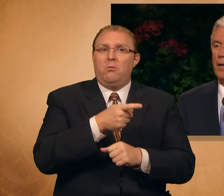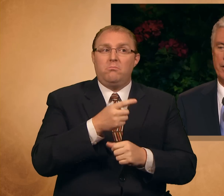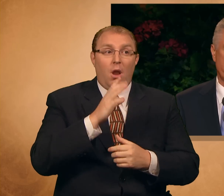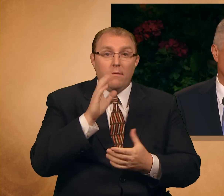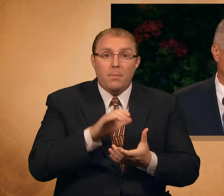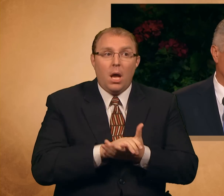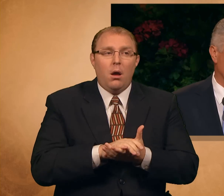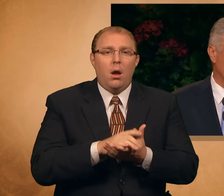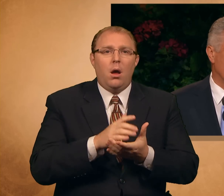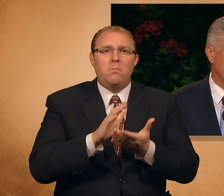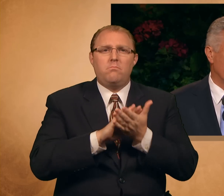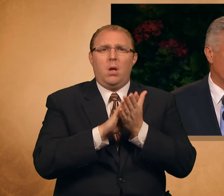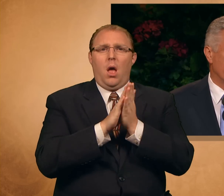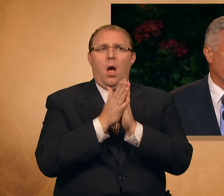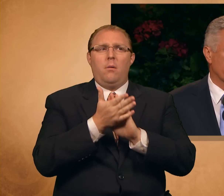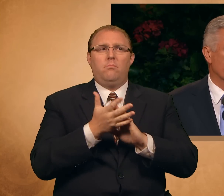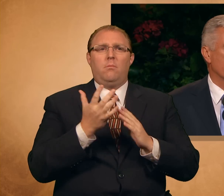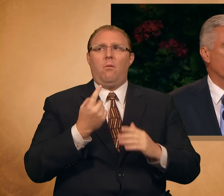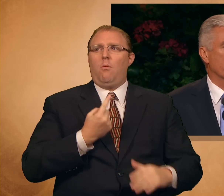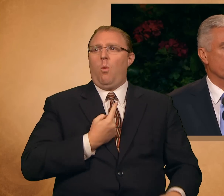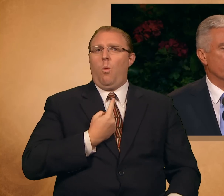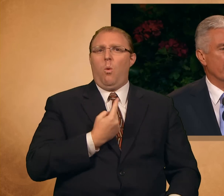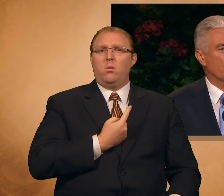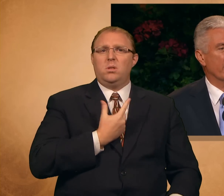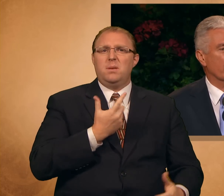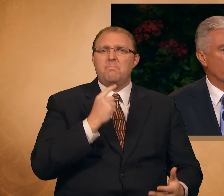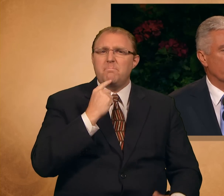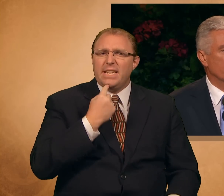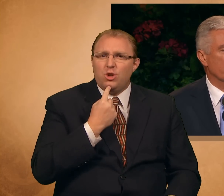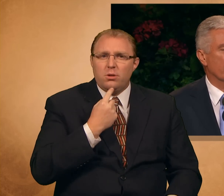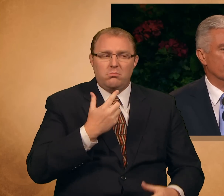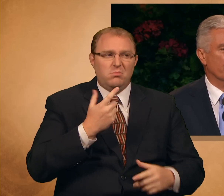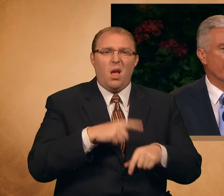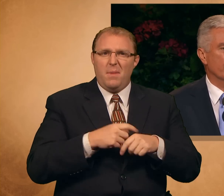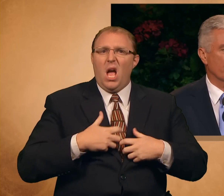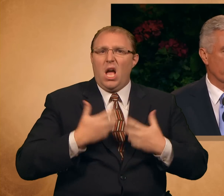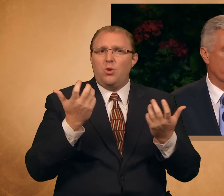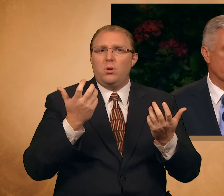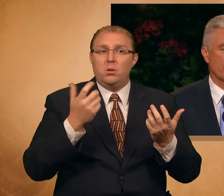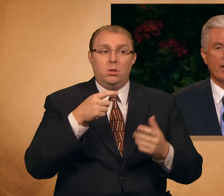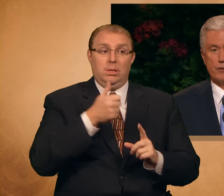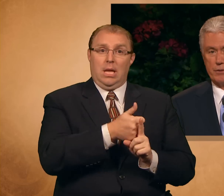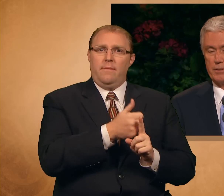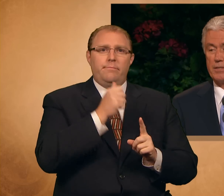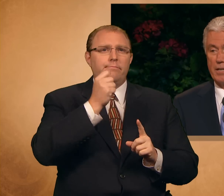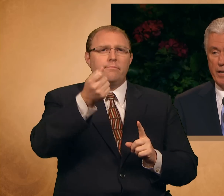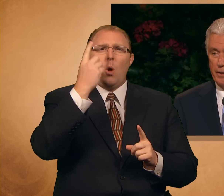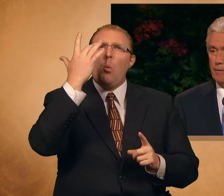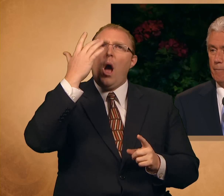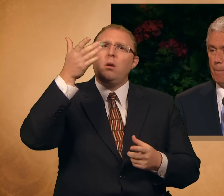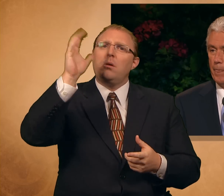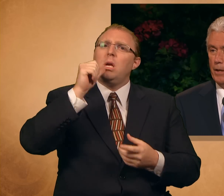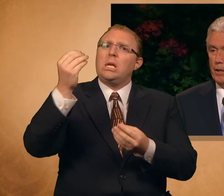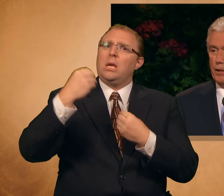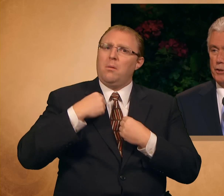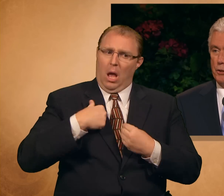and even angry. She could not understand why God would not grant her this righteous desire. She